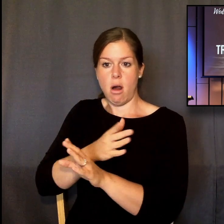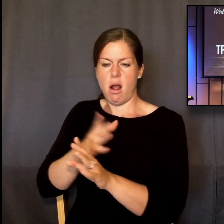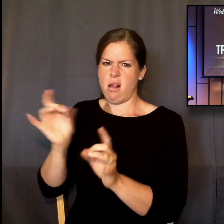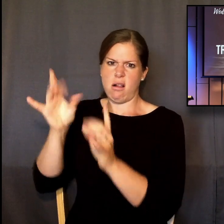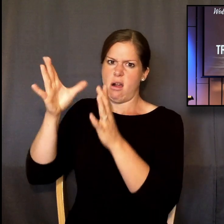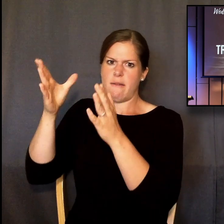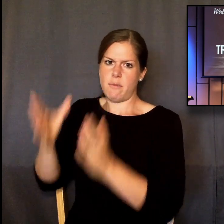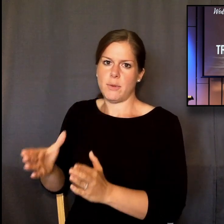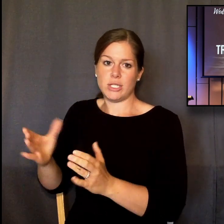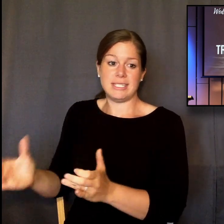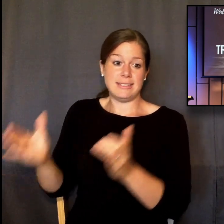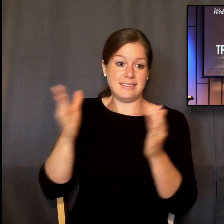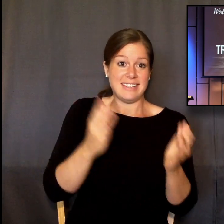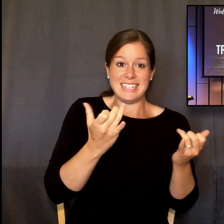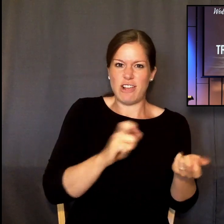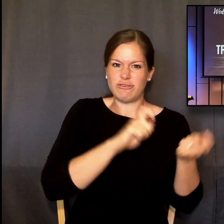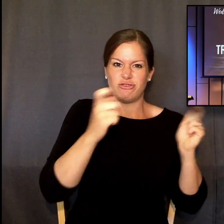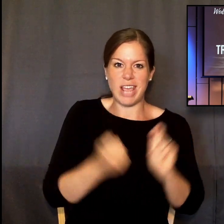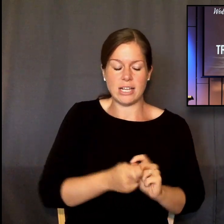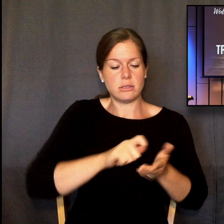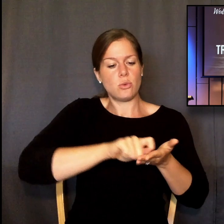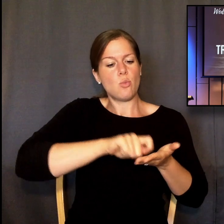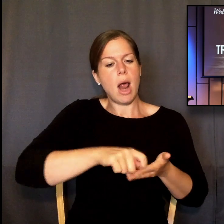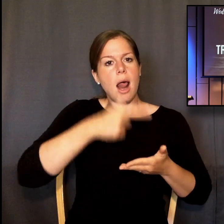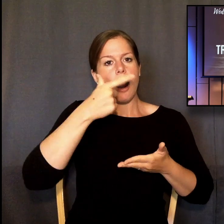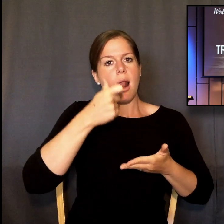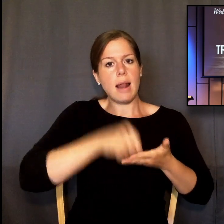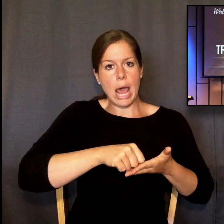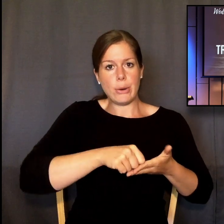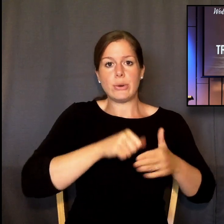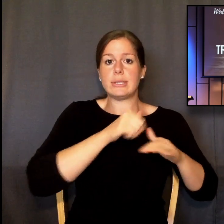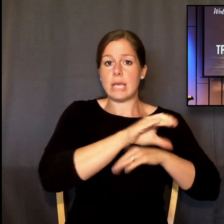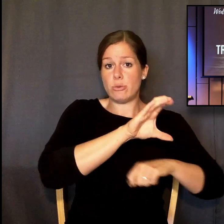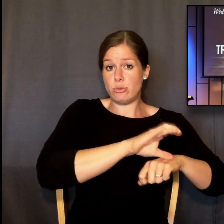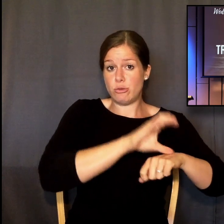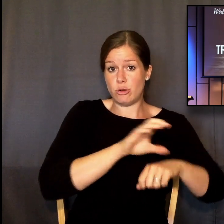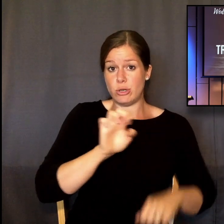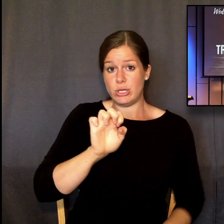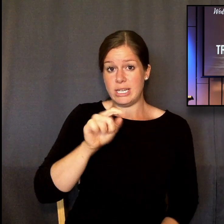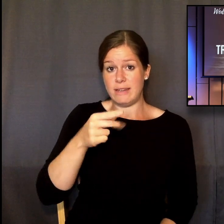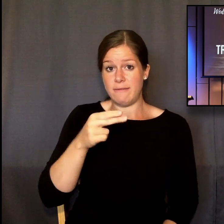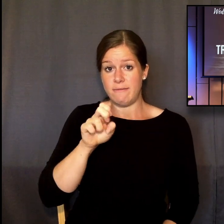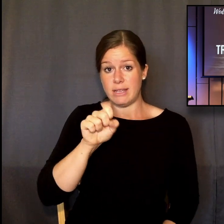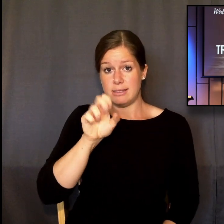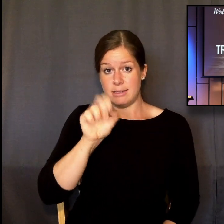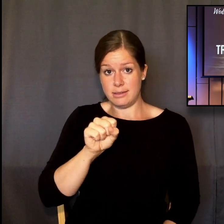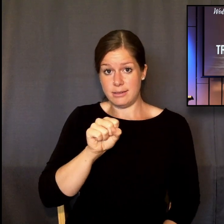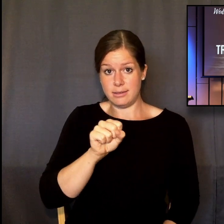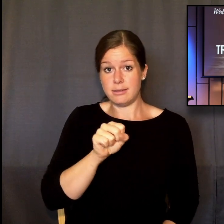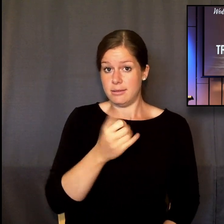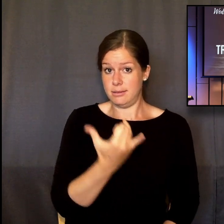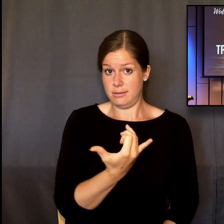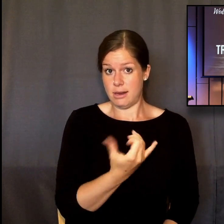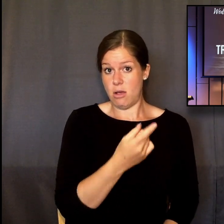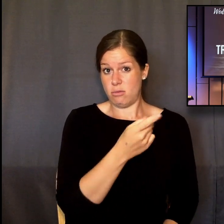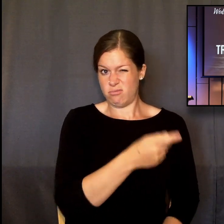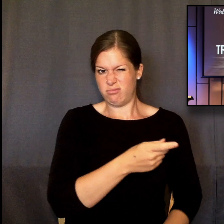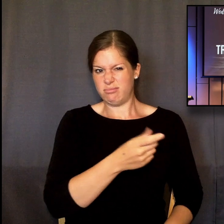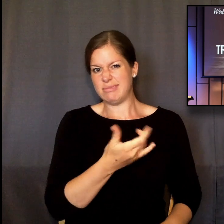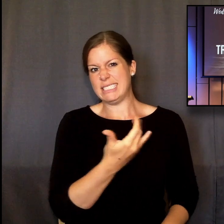he writes this letter called Ephesians. Because the church in Ephesus, located in modern Turkey today, they got this letter, they